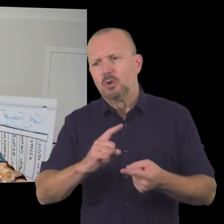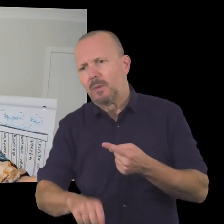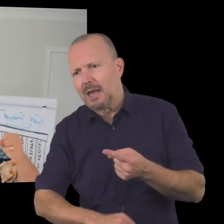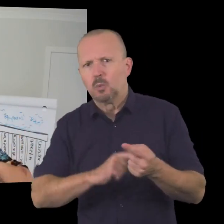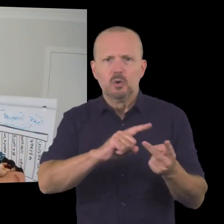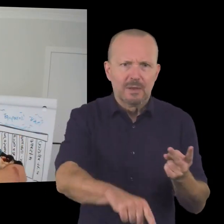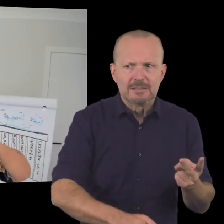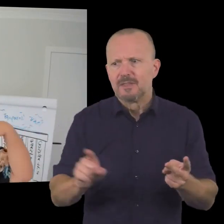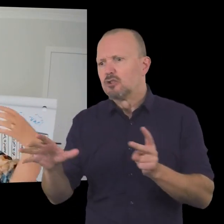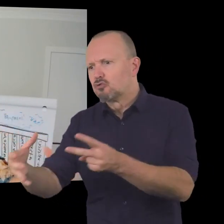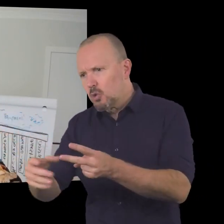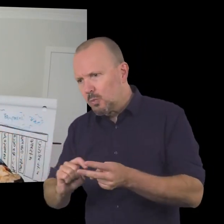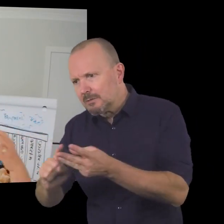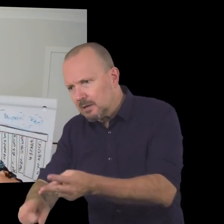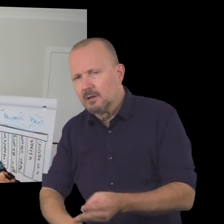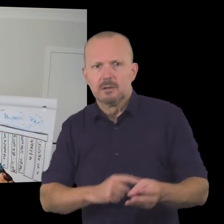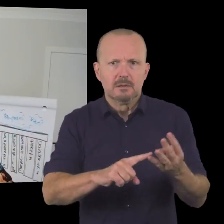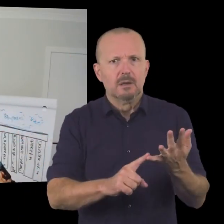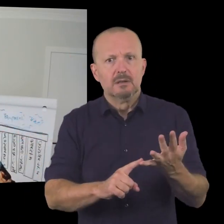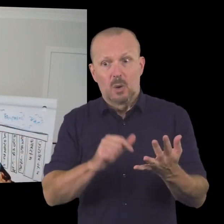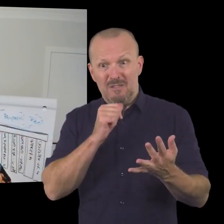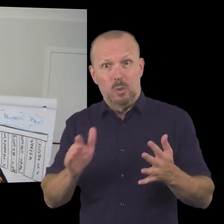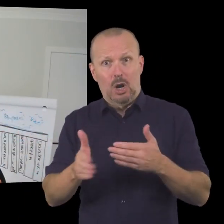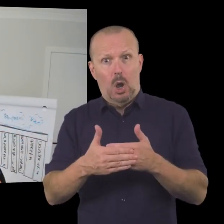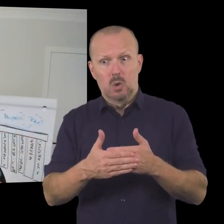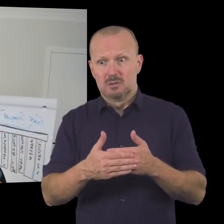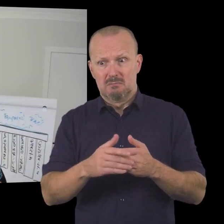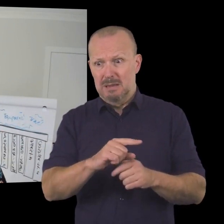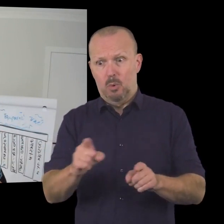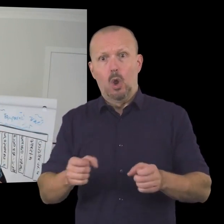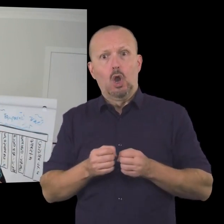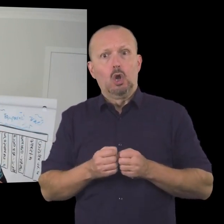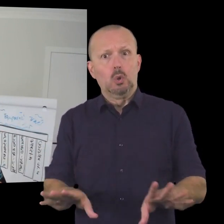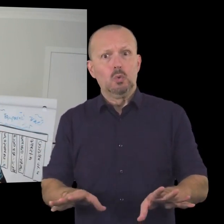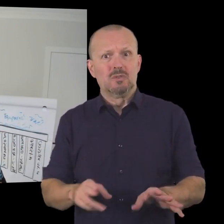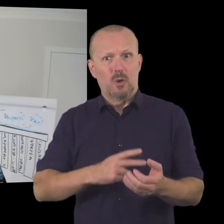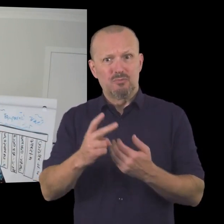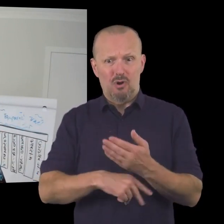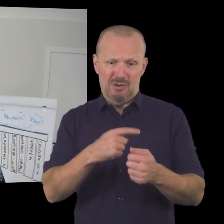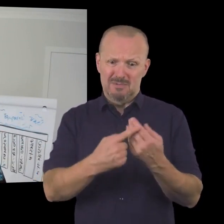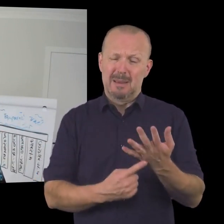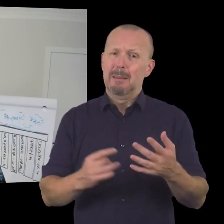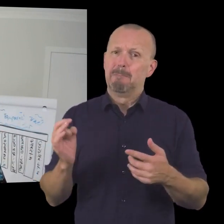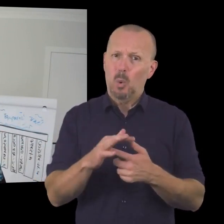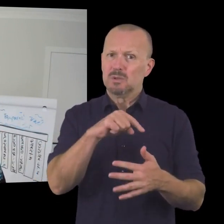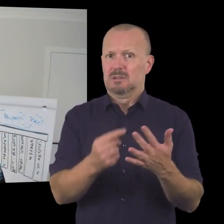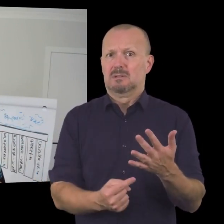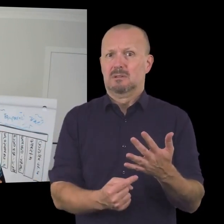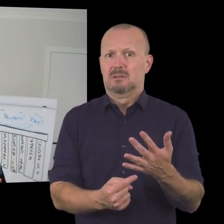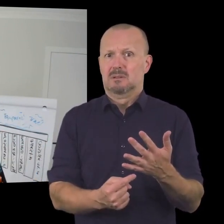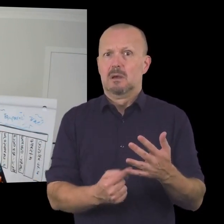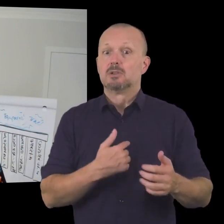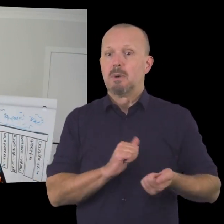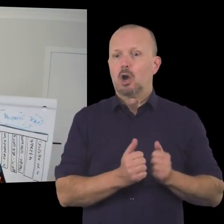do this program doing this and this activity and this for this group and you know if we closed our doors people wouldn't have access to all of those programs which are really important